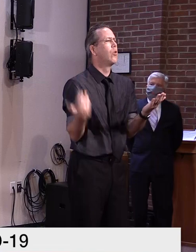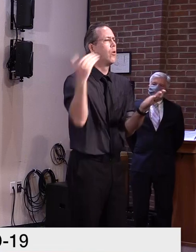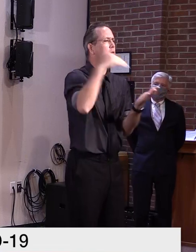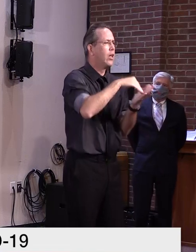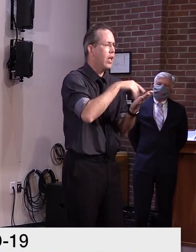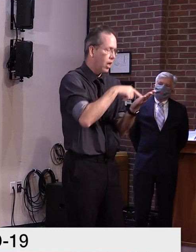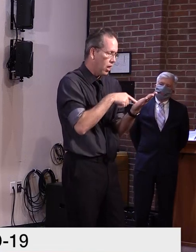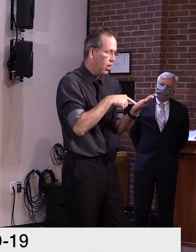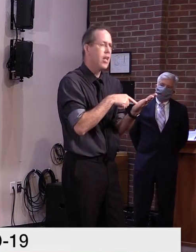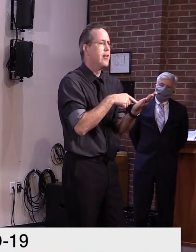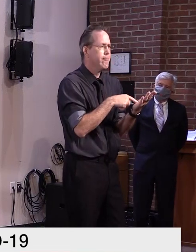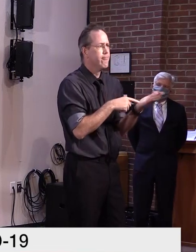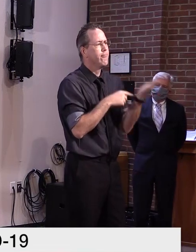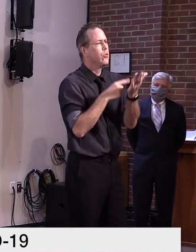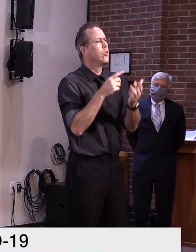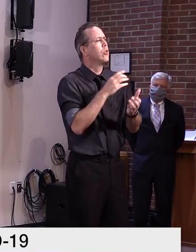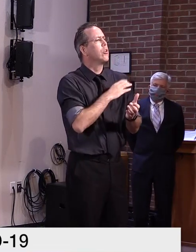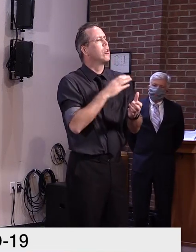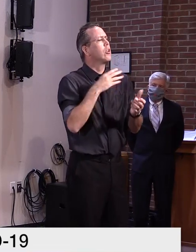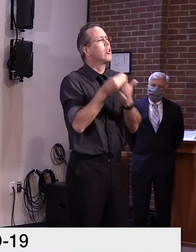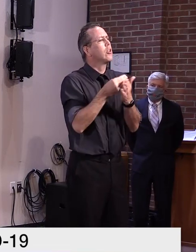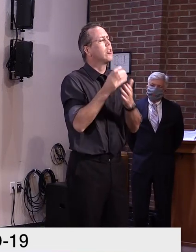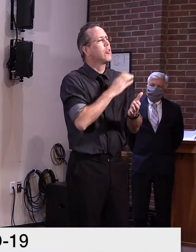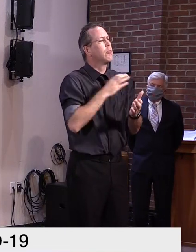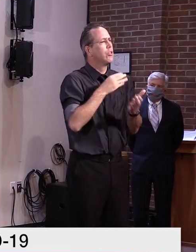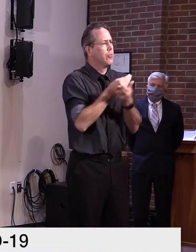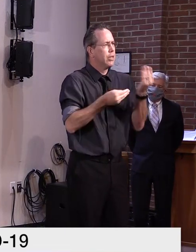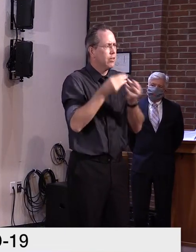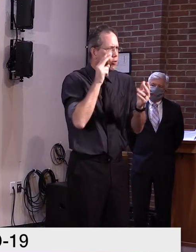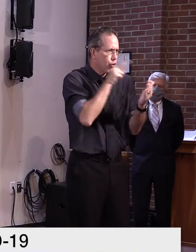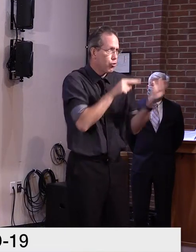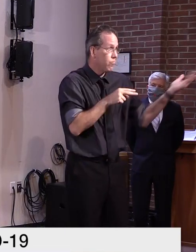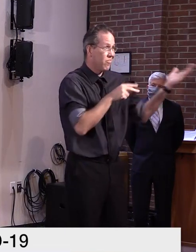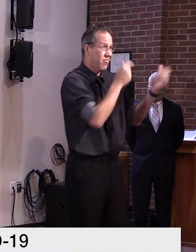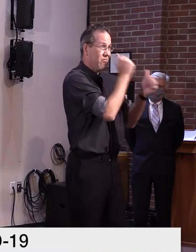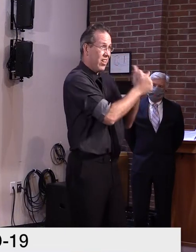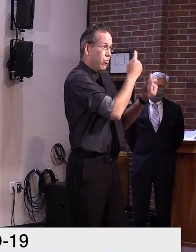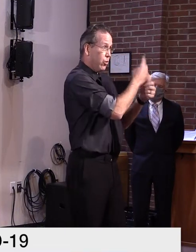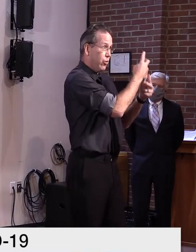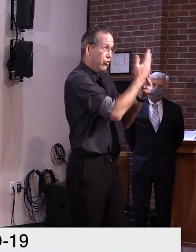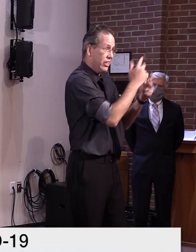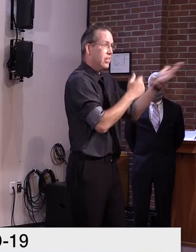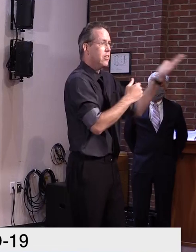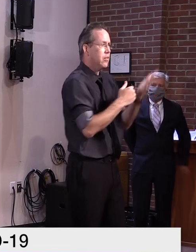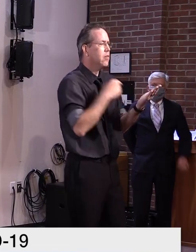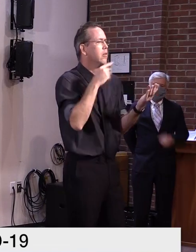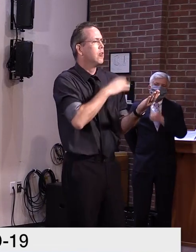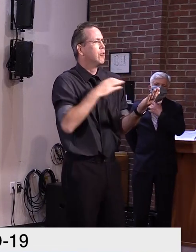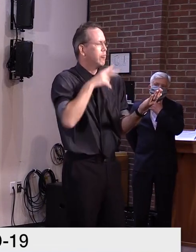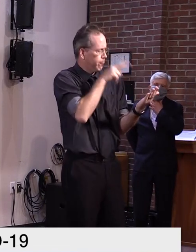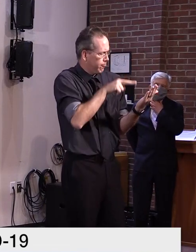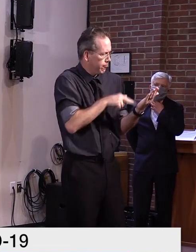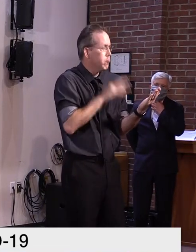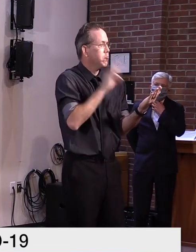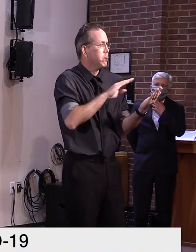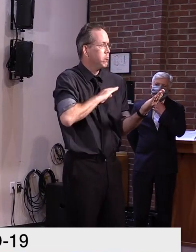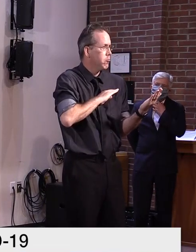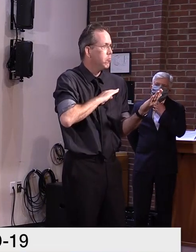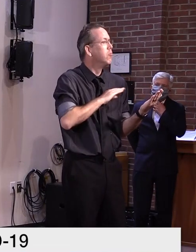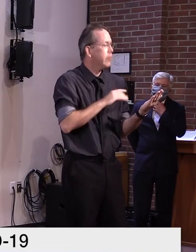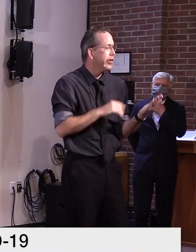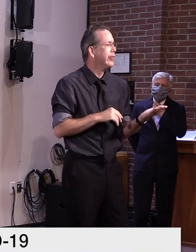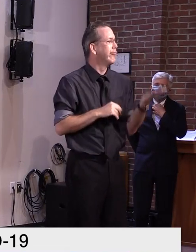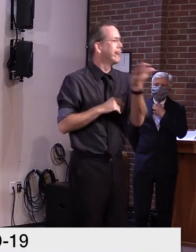make any alterations, and then go through, uh, the Senate process before the 30 members of the Senate, uh, and take two votes on,